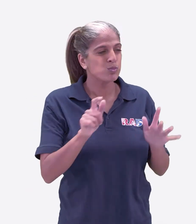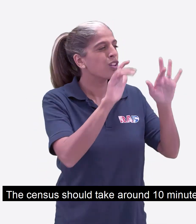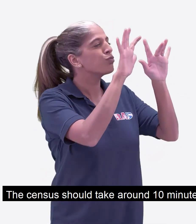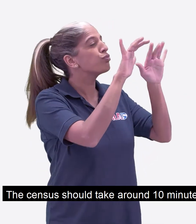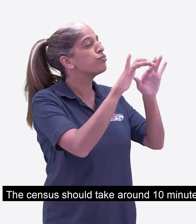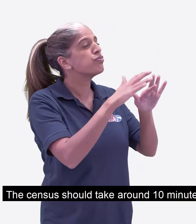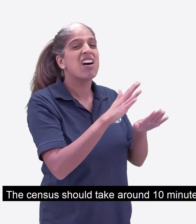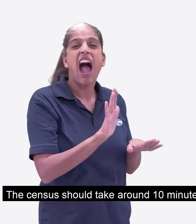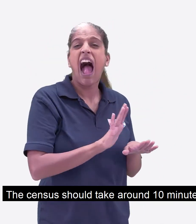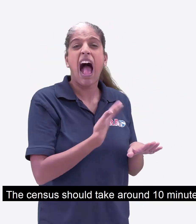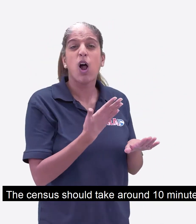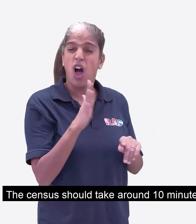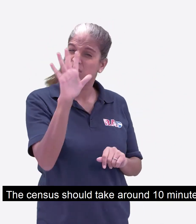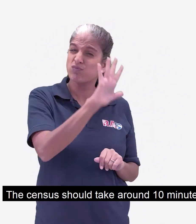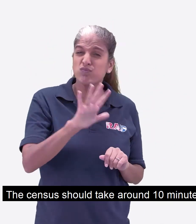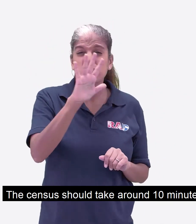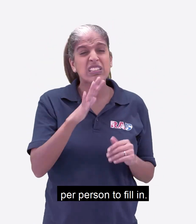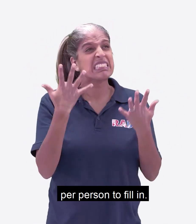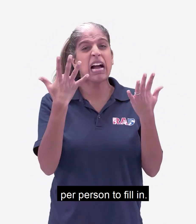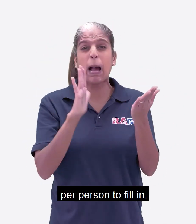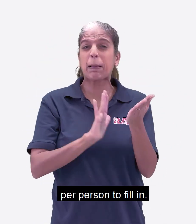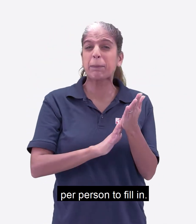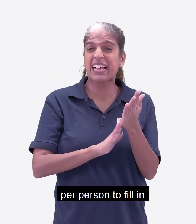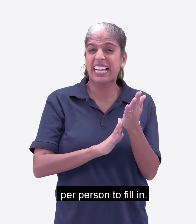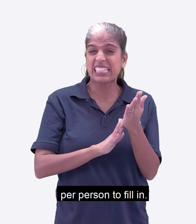The Census should take around 10 minutes per person to fill in